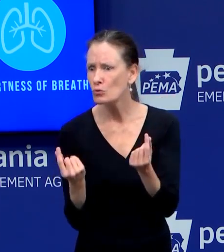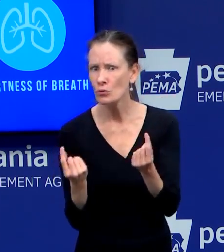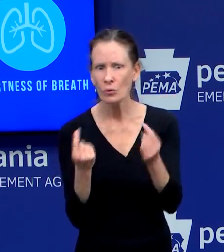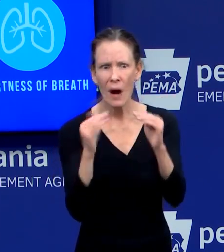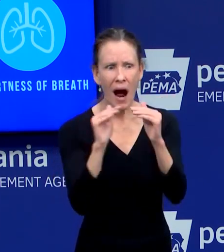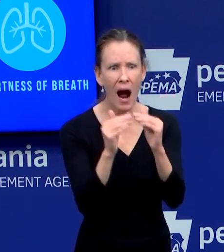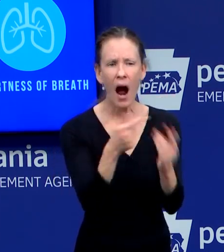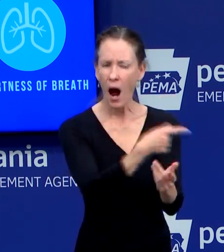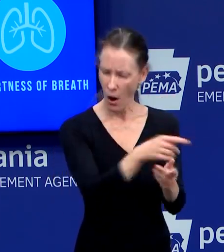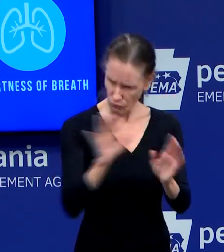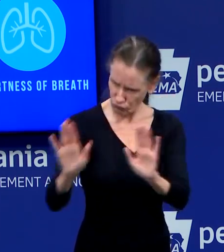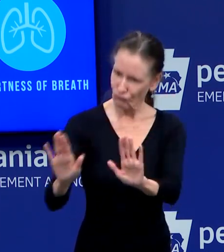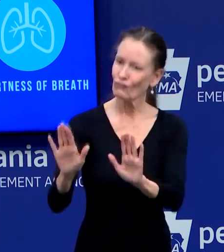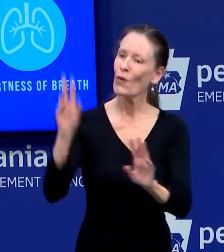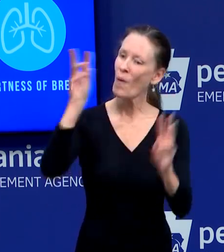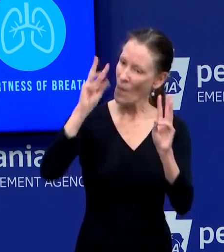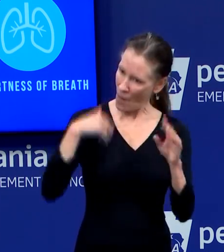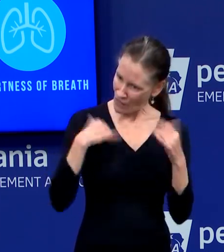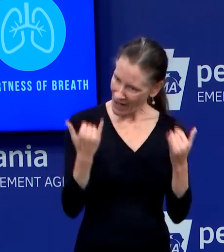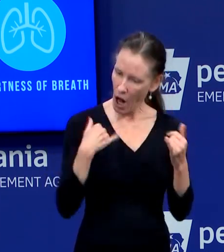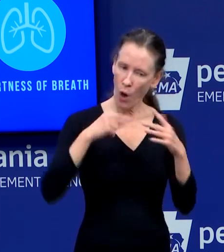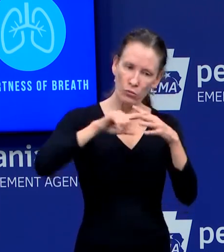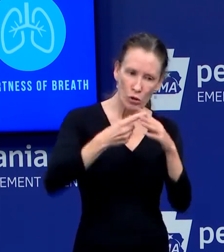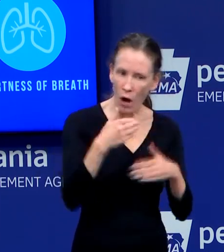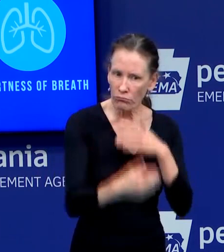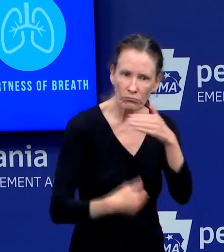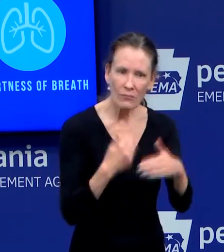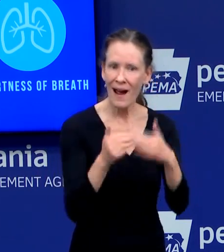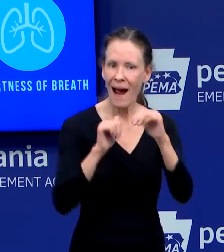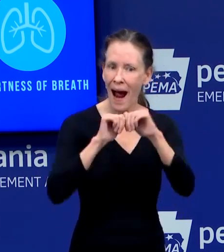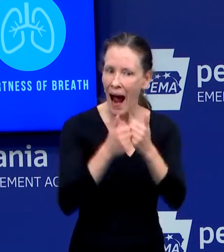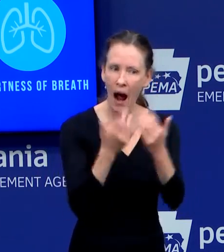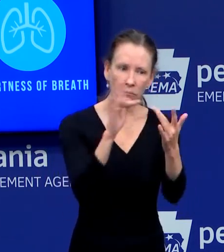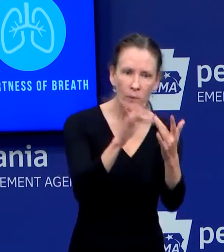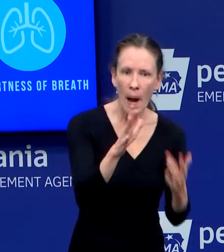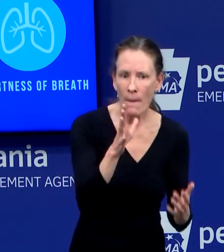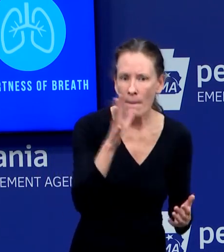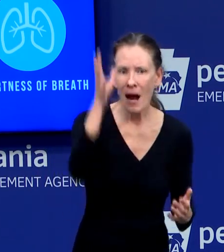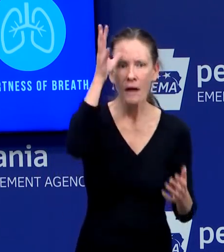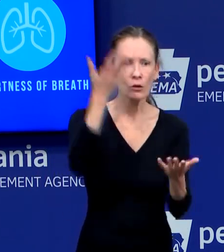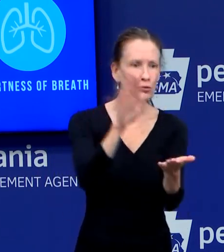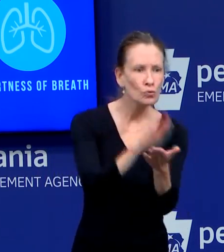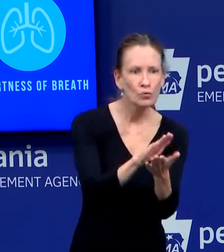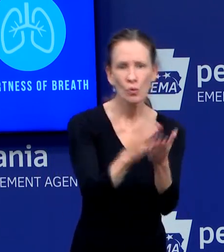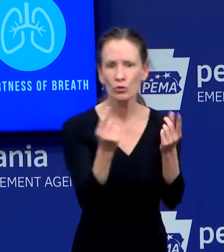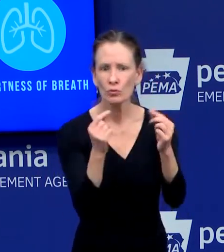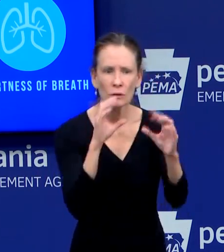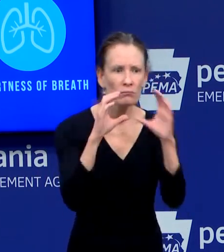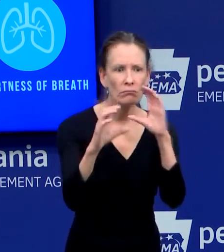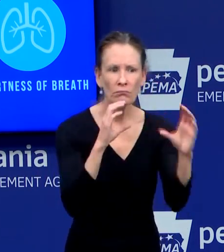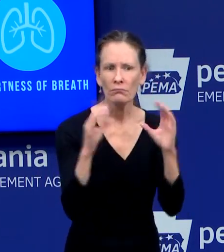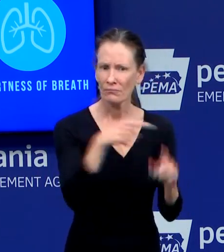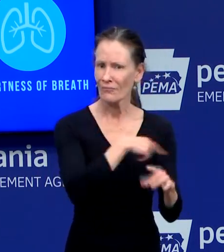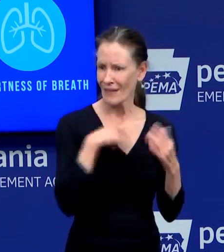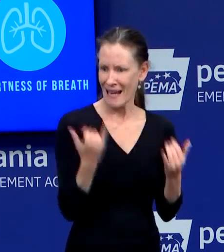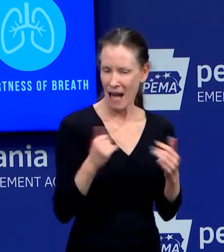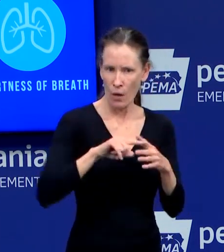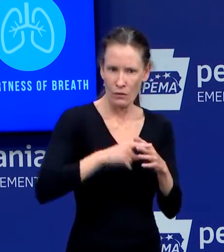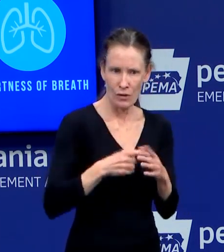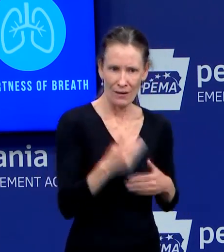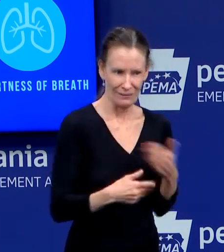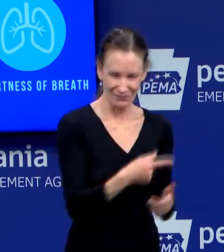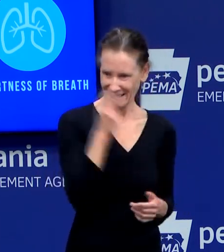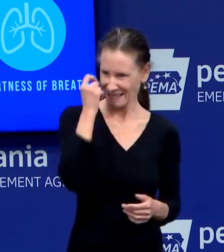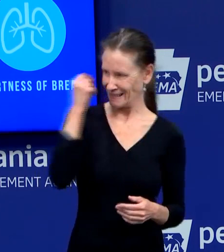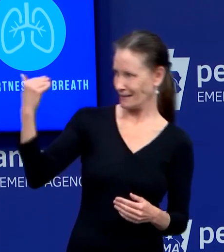that just, just happened. Okay. So there hasn't been any... I don't know, actually. just happened. So we're trying to give you the latest information. We just got these lab